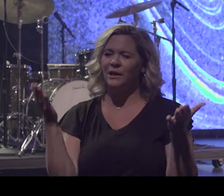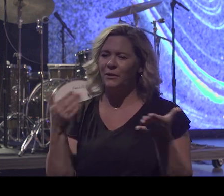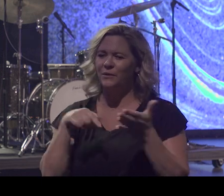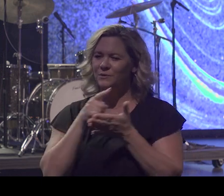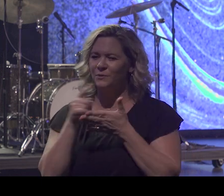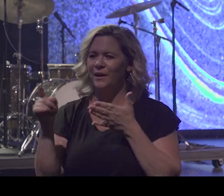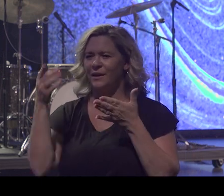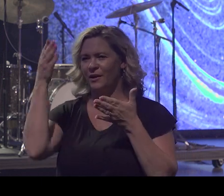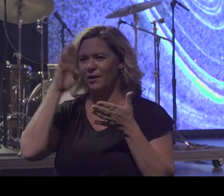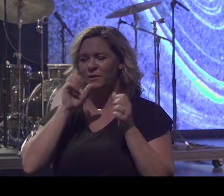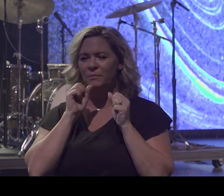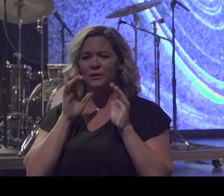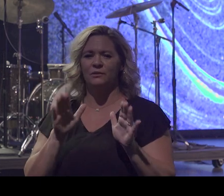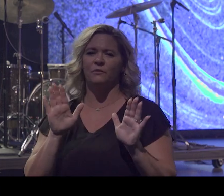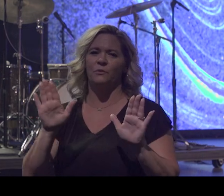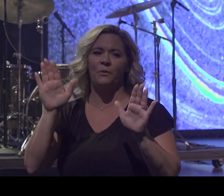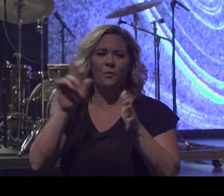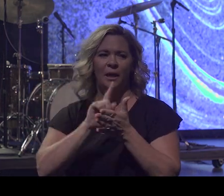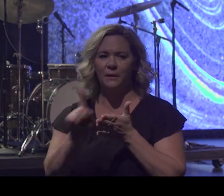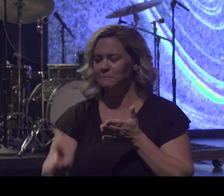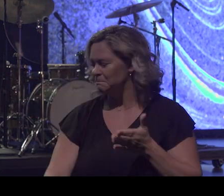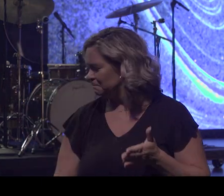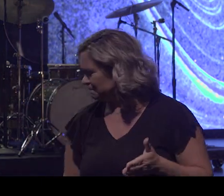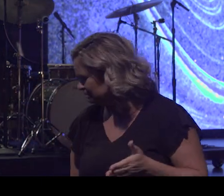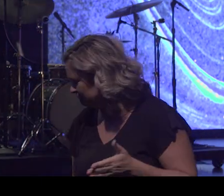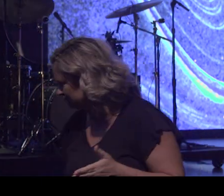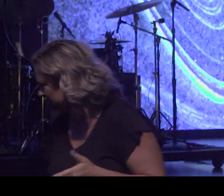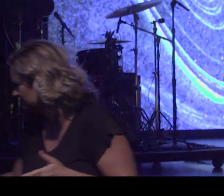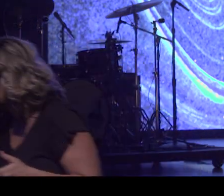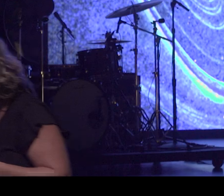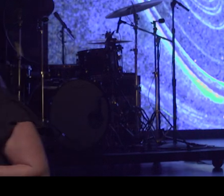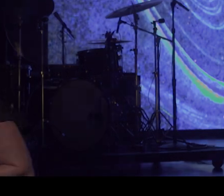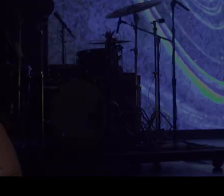you guys. Have a great week. you so for being here Thank you.